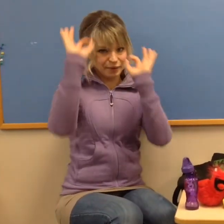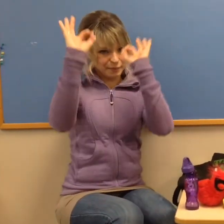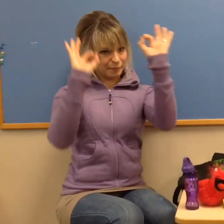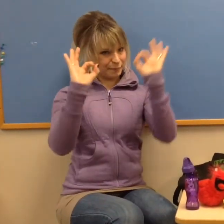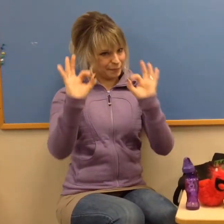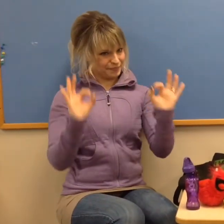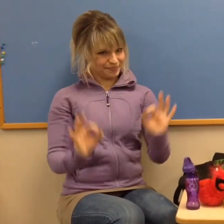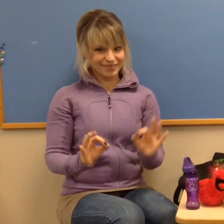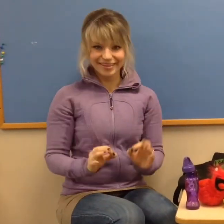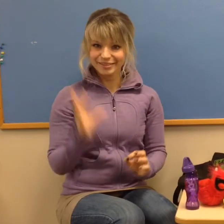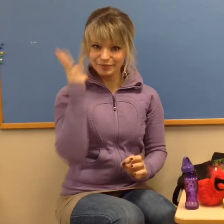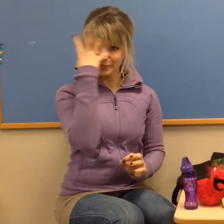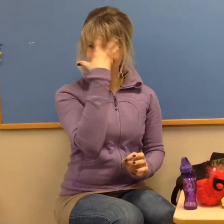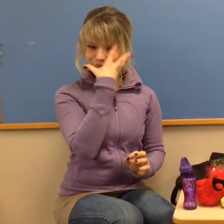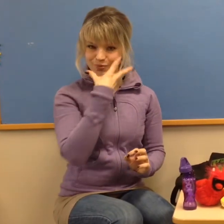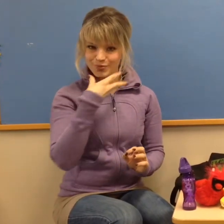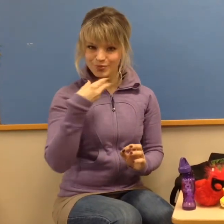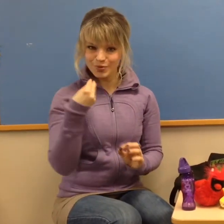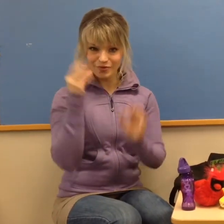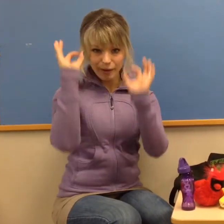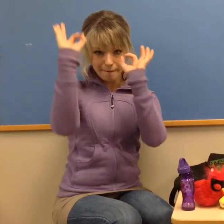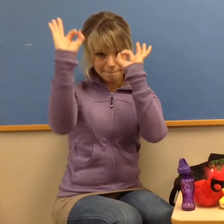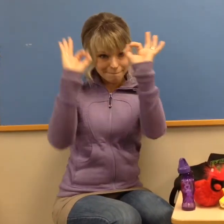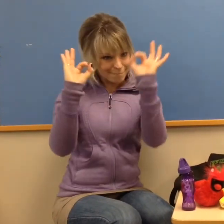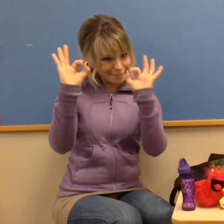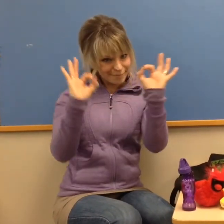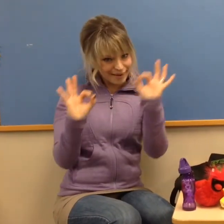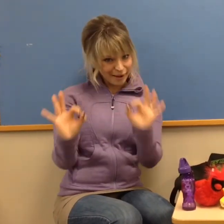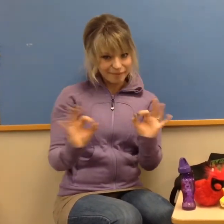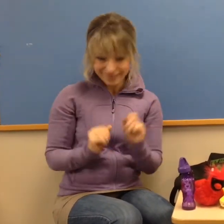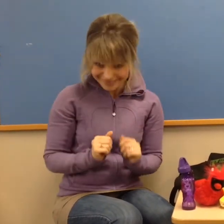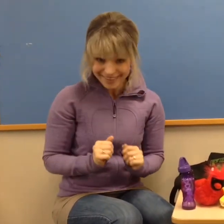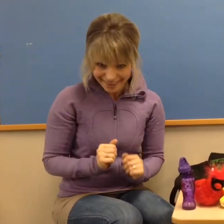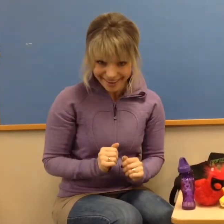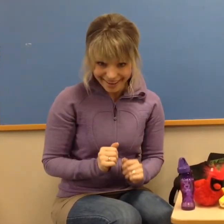Bubbles. Beautiful. Bubbles. Oh. Okay. Cool.